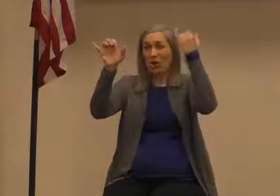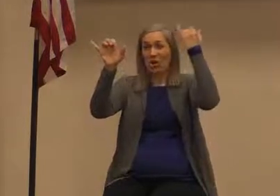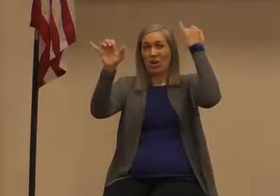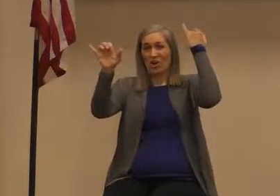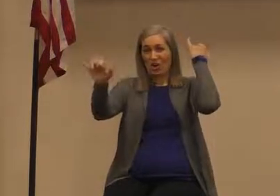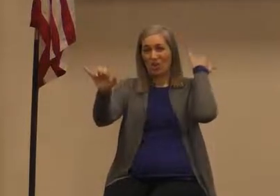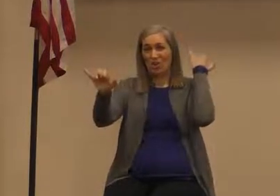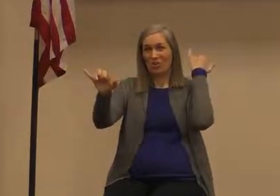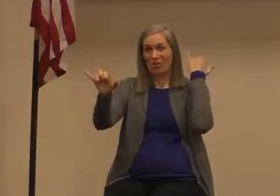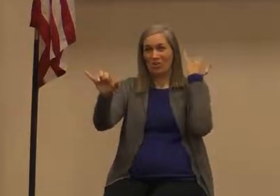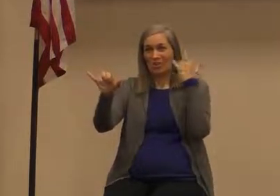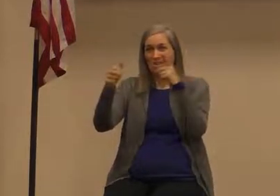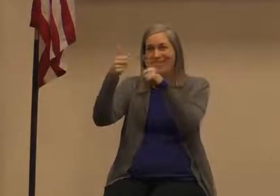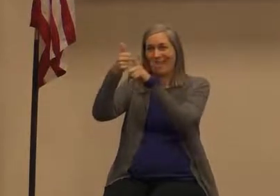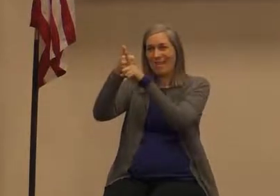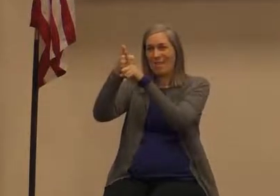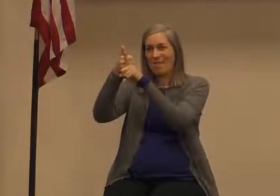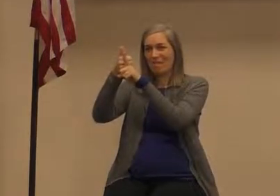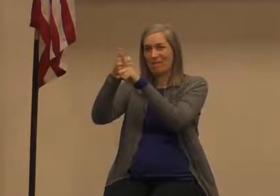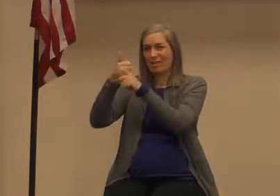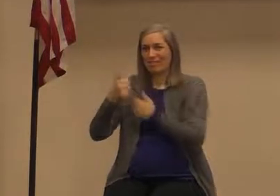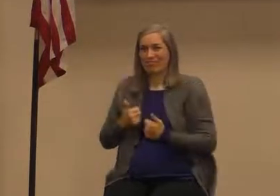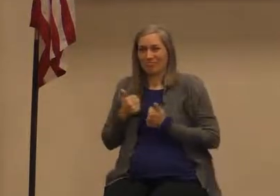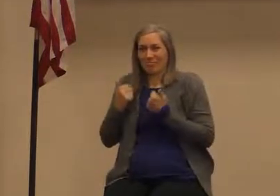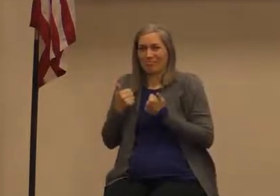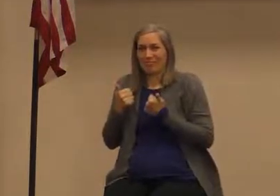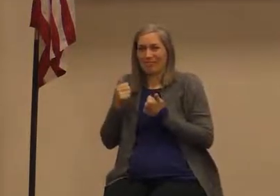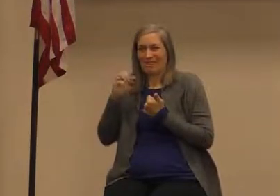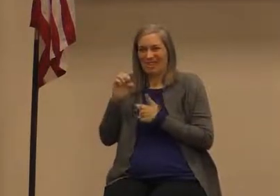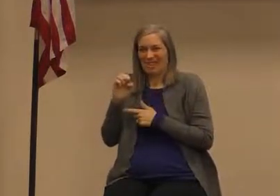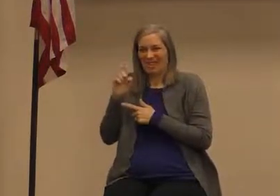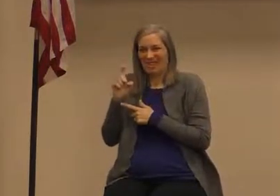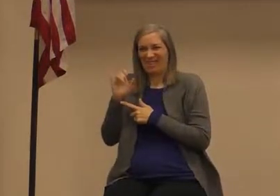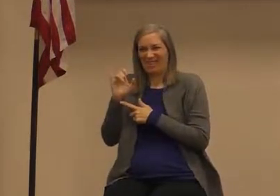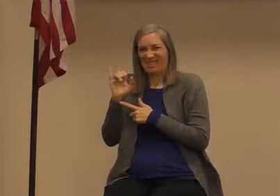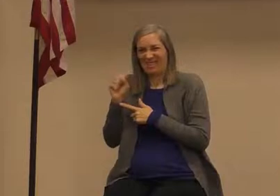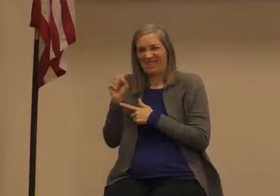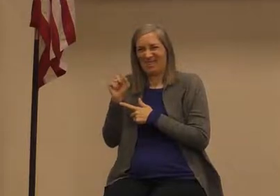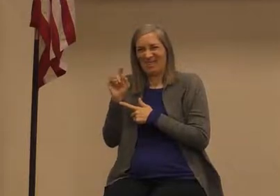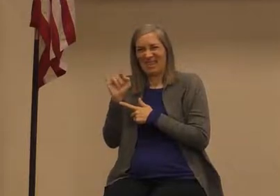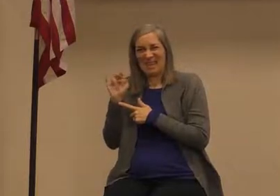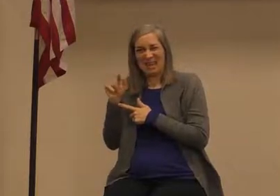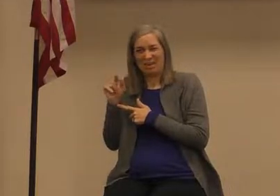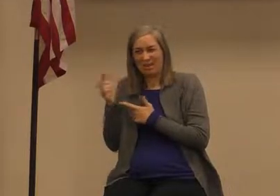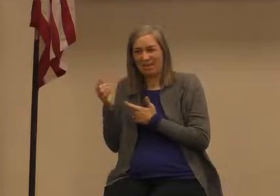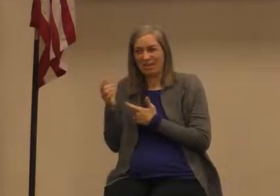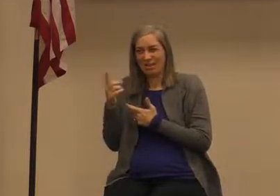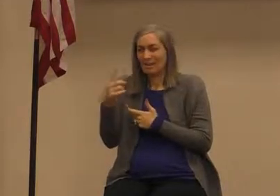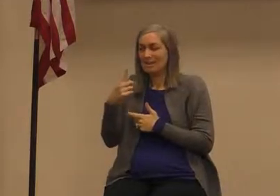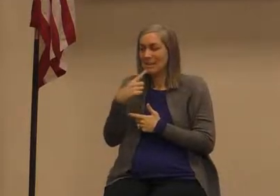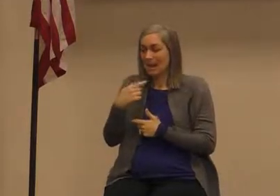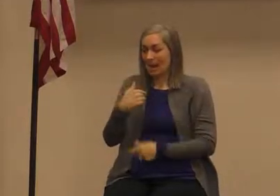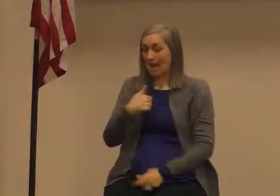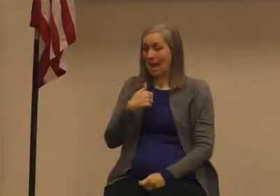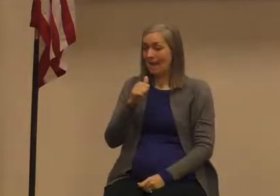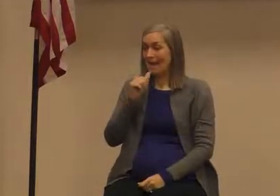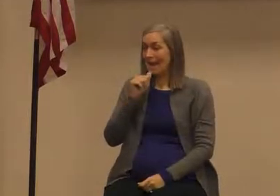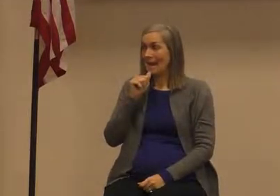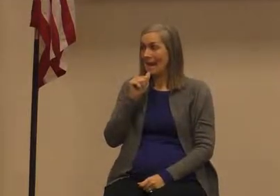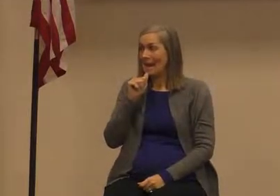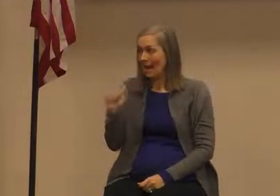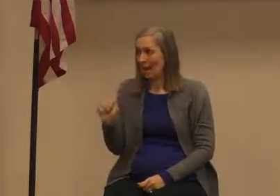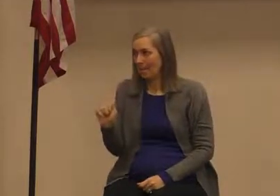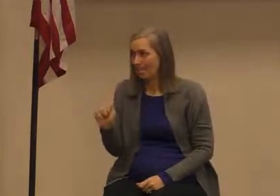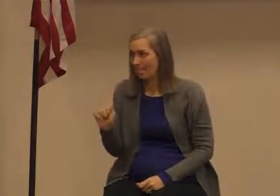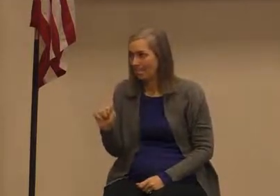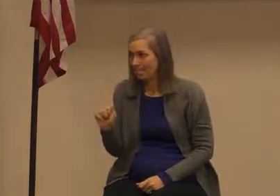Yahweh that is what it means he wasn't I was he says I am I am he has